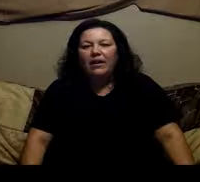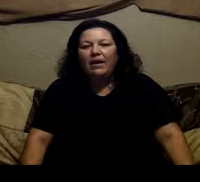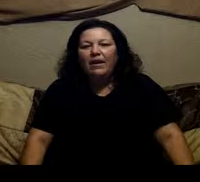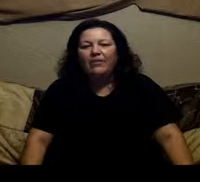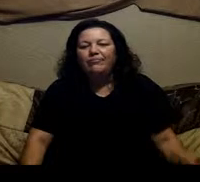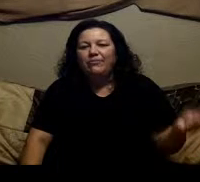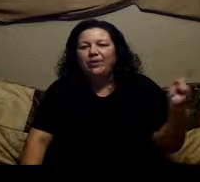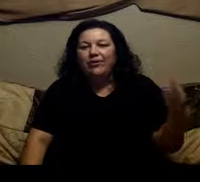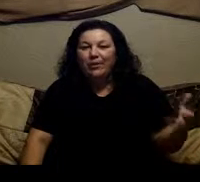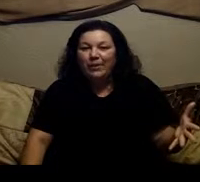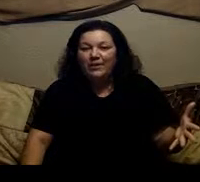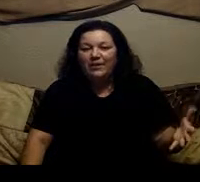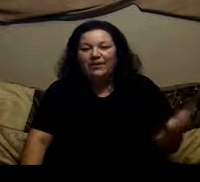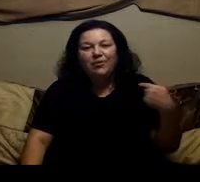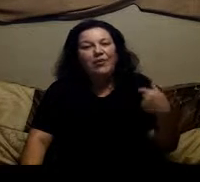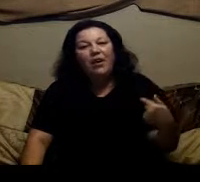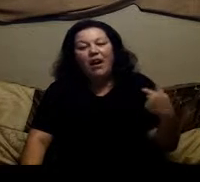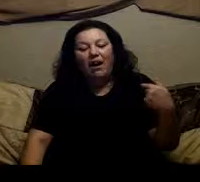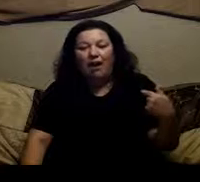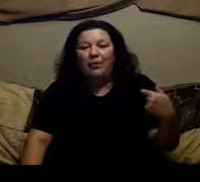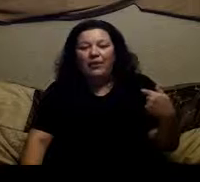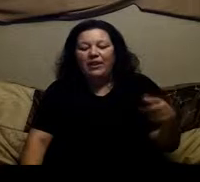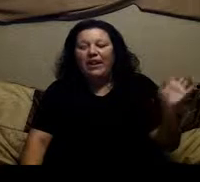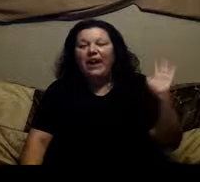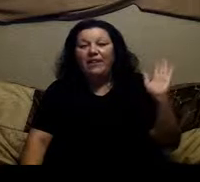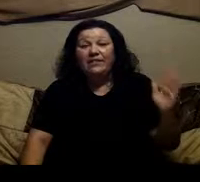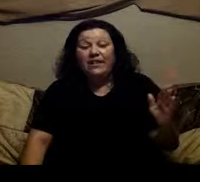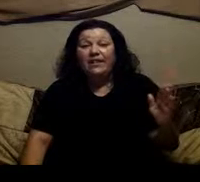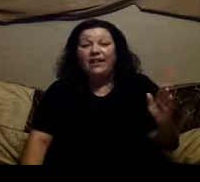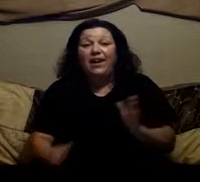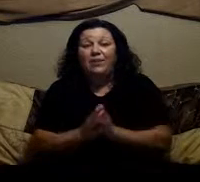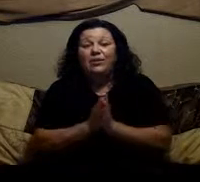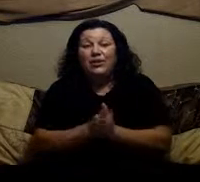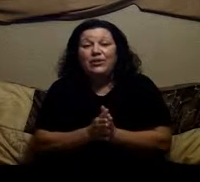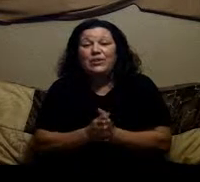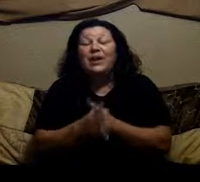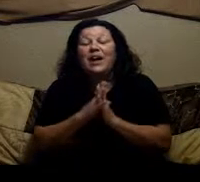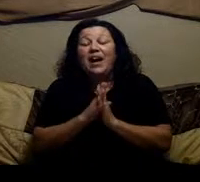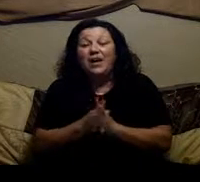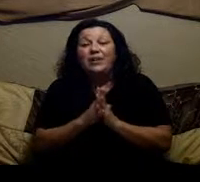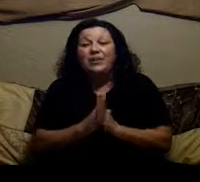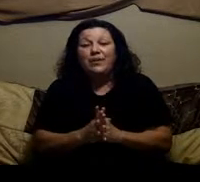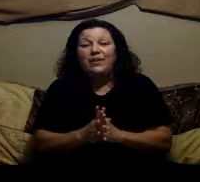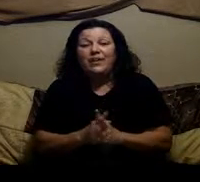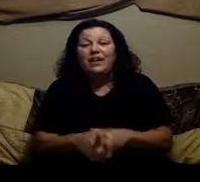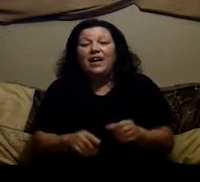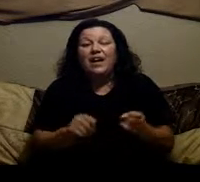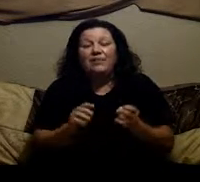Hey, you're at a place to heal I'm Marie and today I'm going to show you how to get rid of